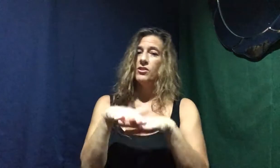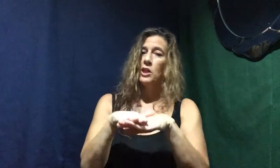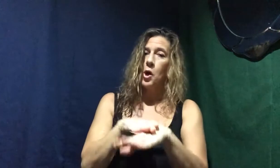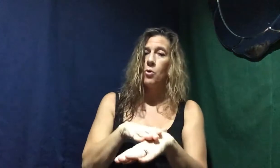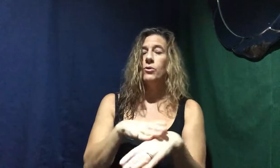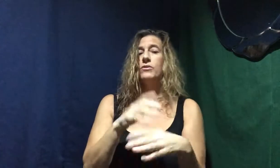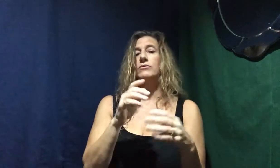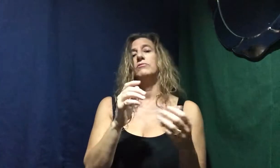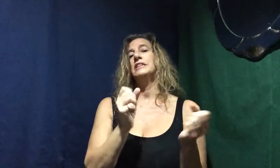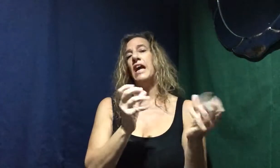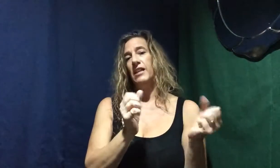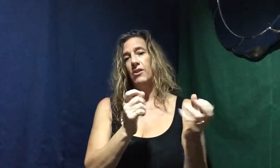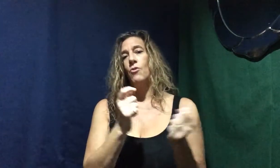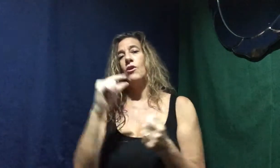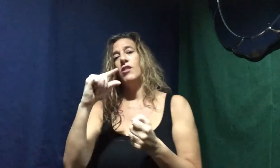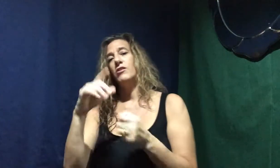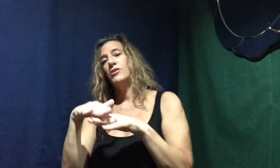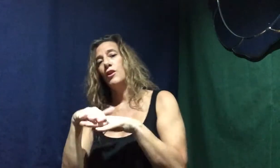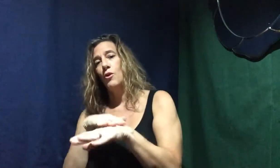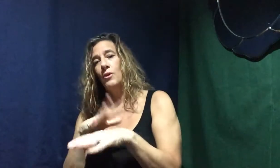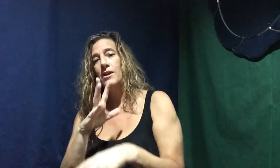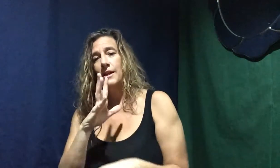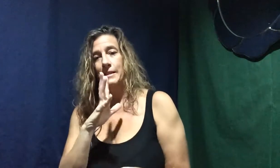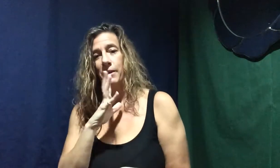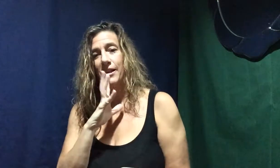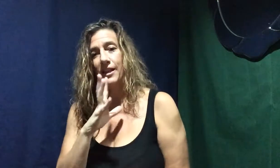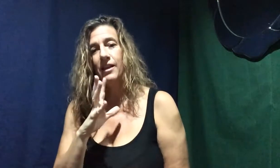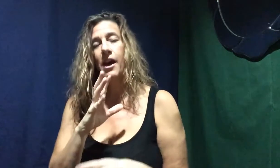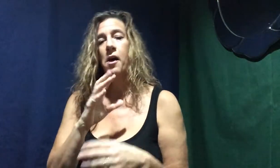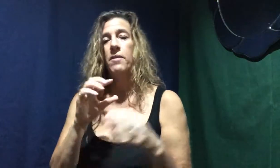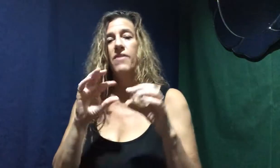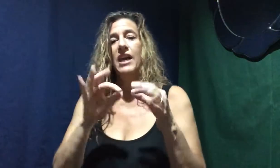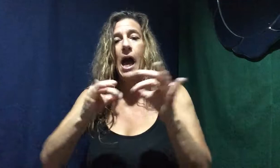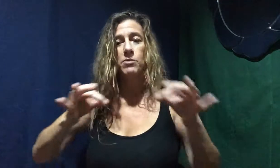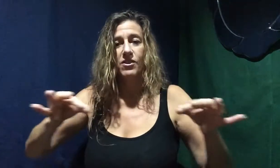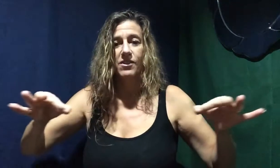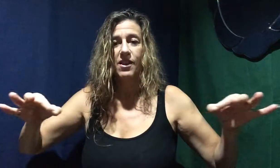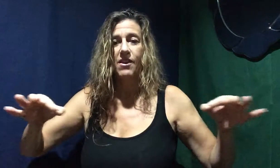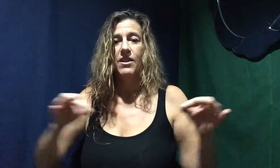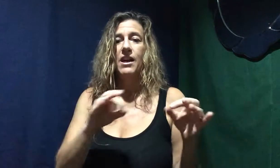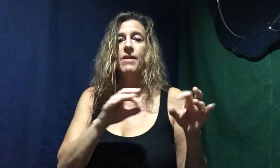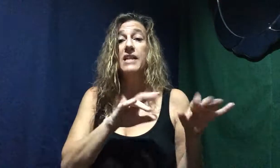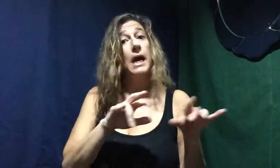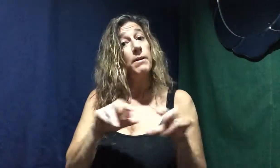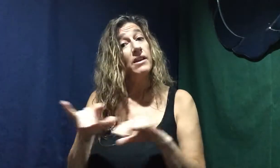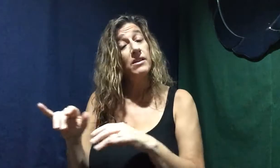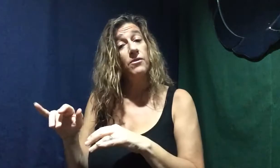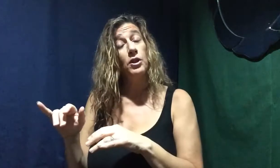slow signing or a little slow speaking and the captions that I type in for